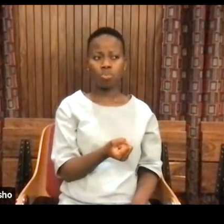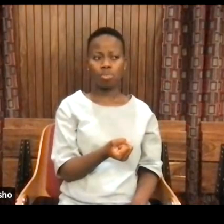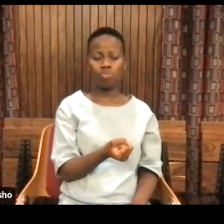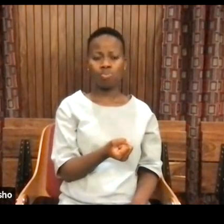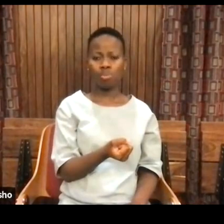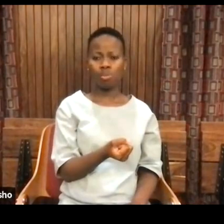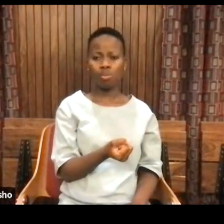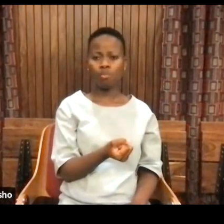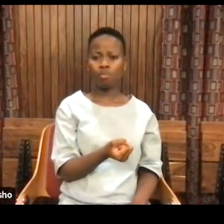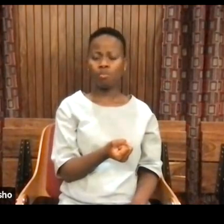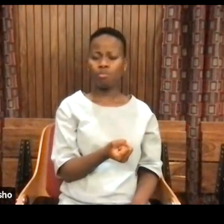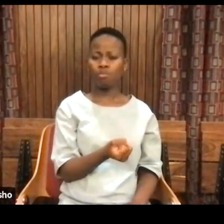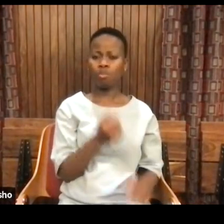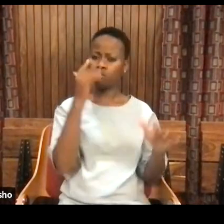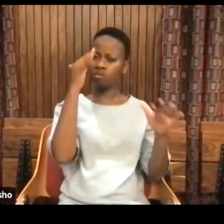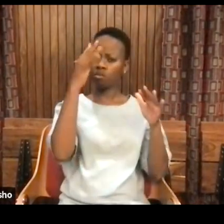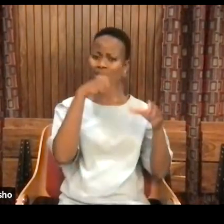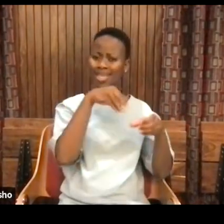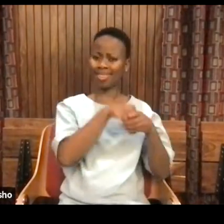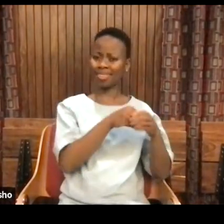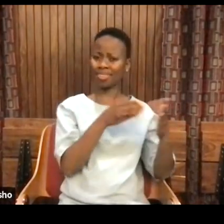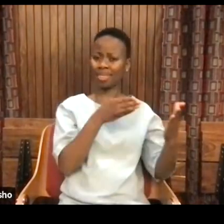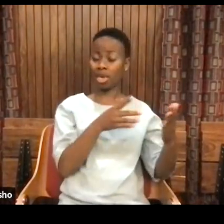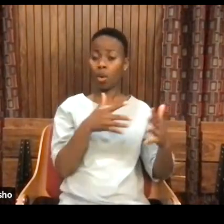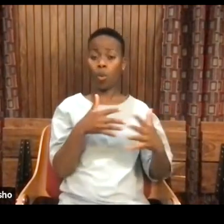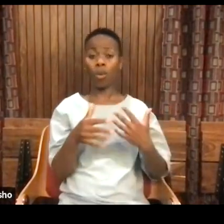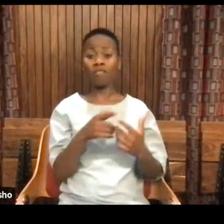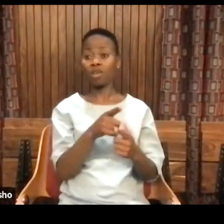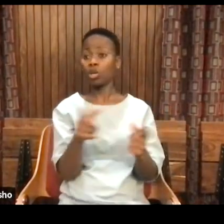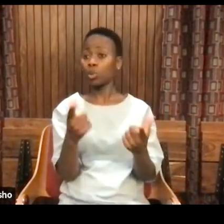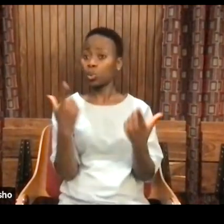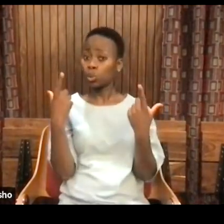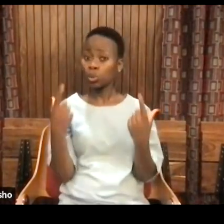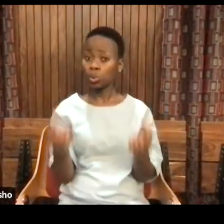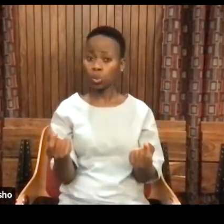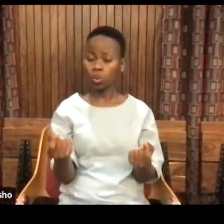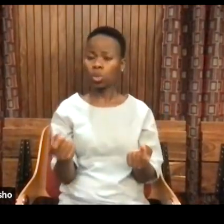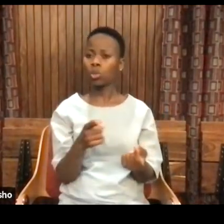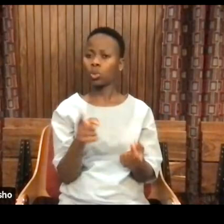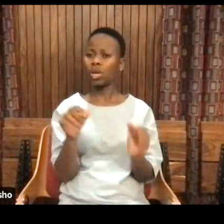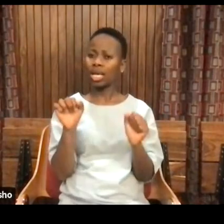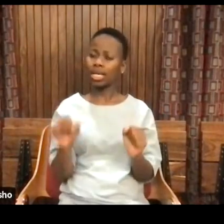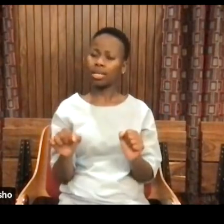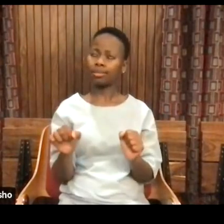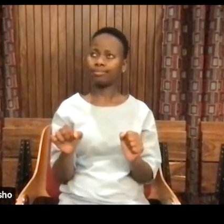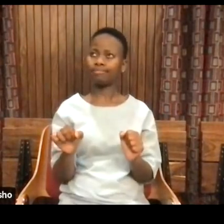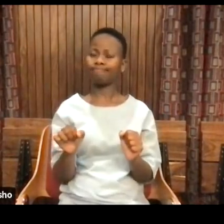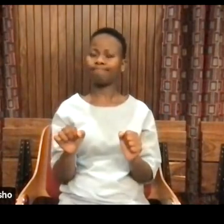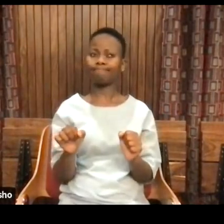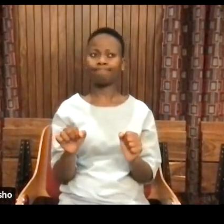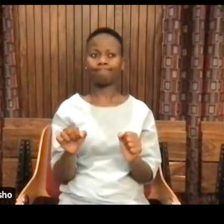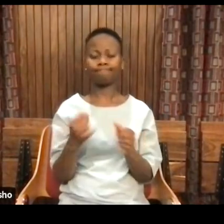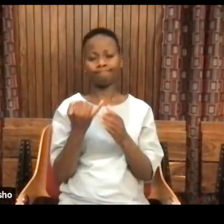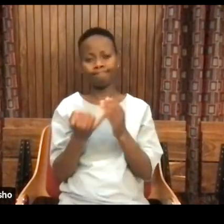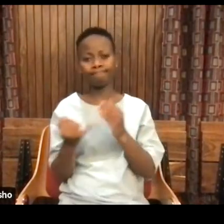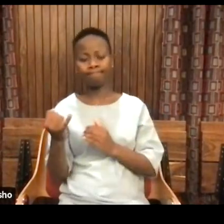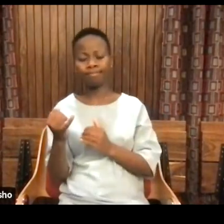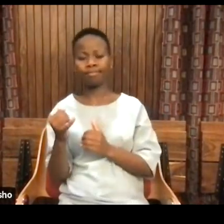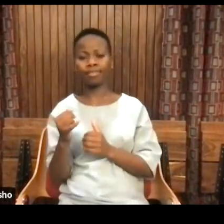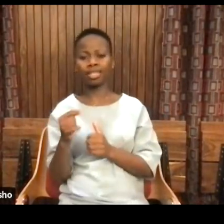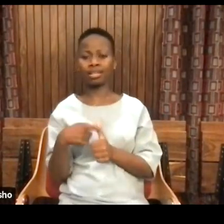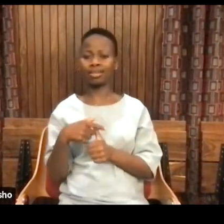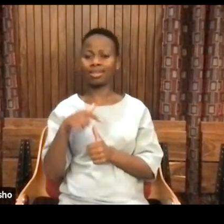whatever you do to actually be active or actionable agents of trying to